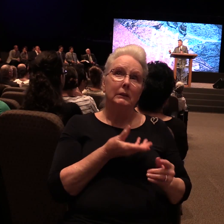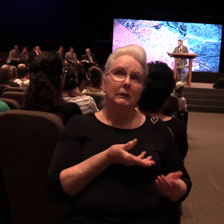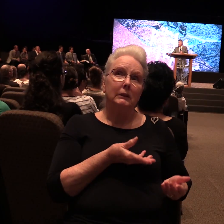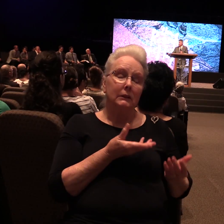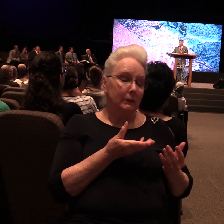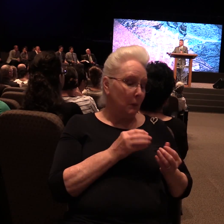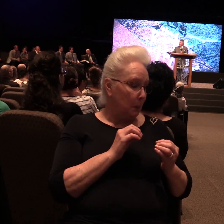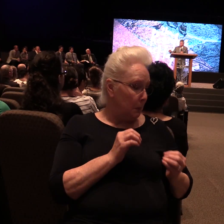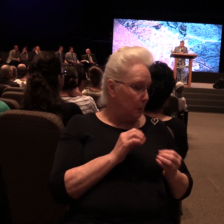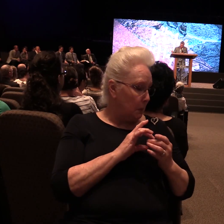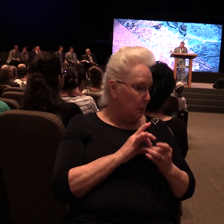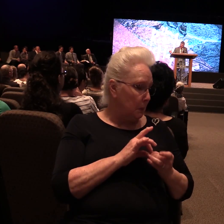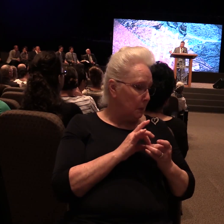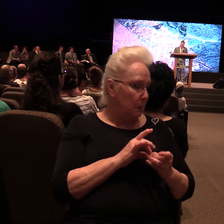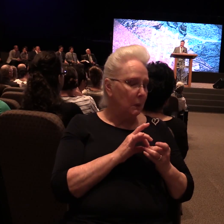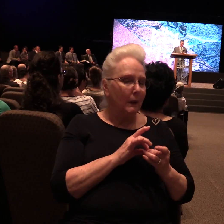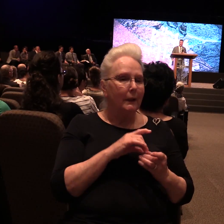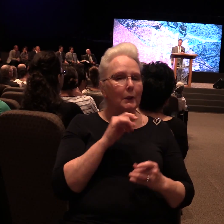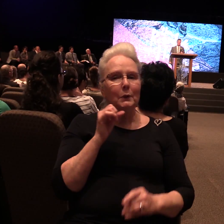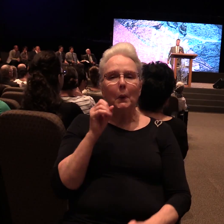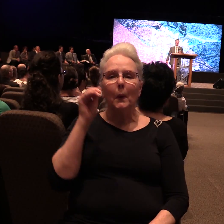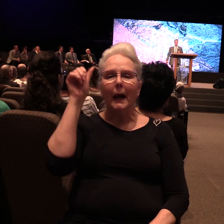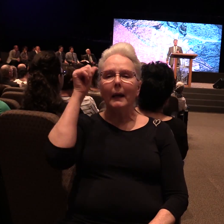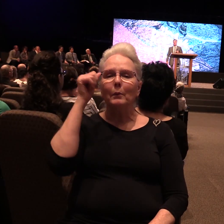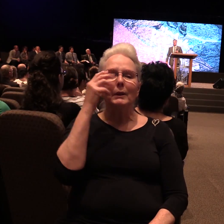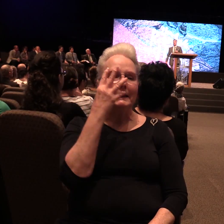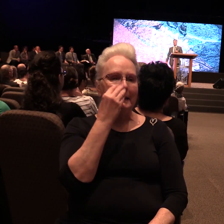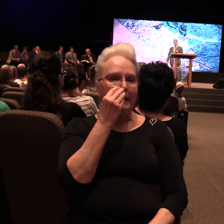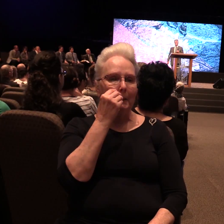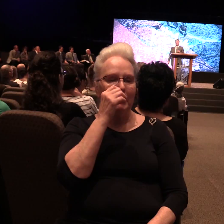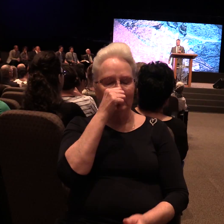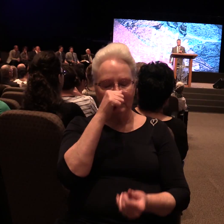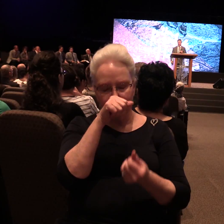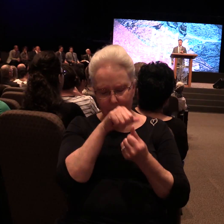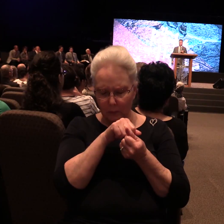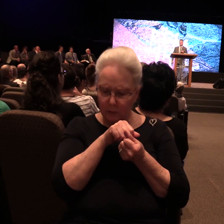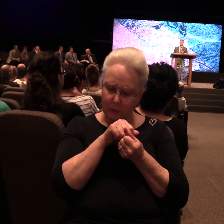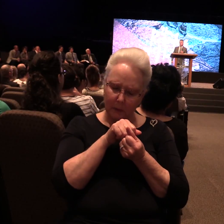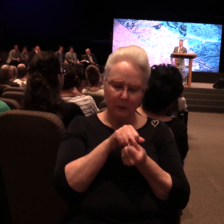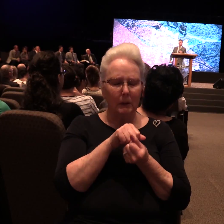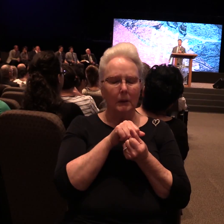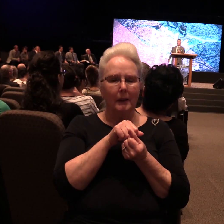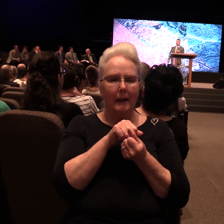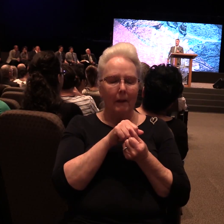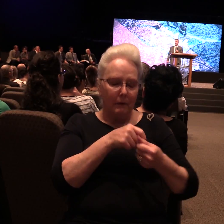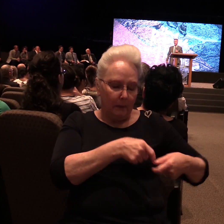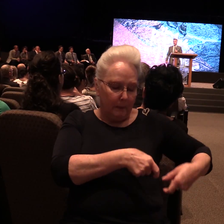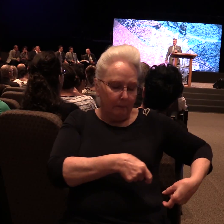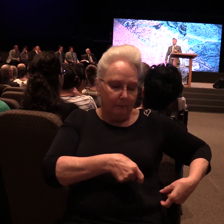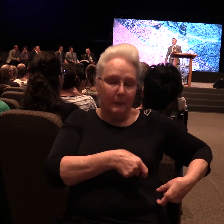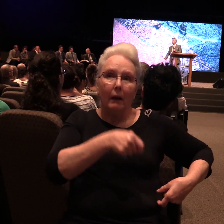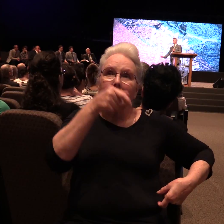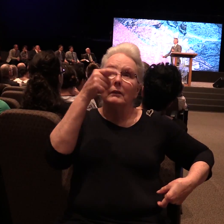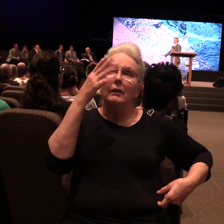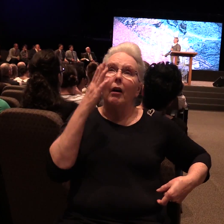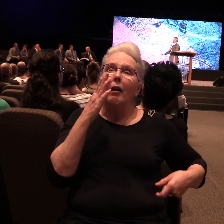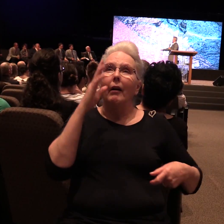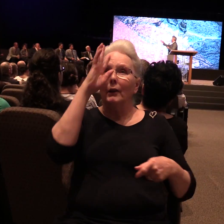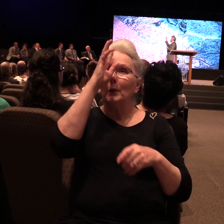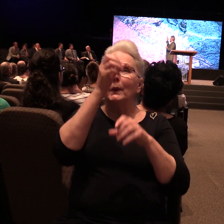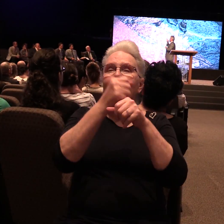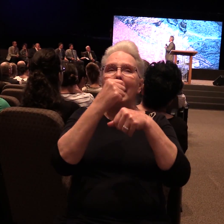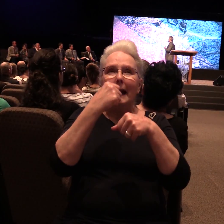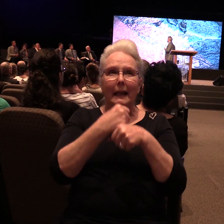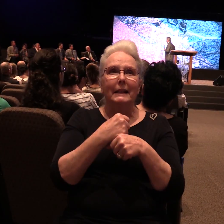So God placed him asleep. And to work God went again. Into a deep sleep. And out of his own self God created him. The answer to the